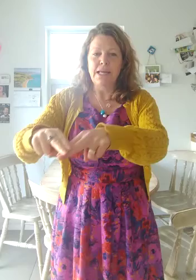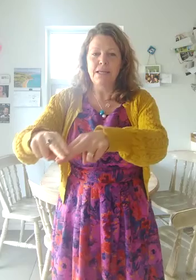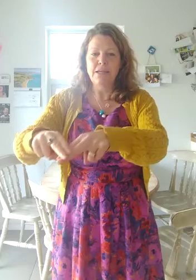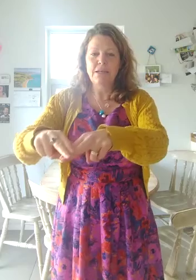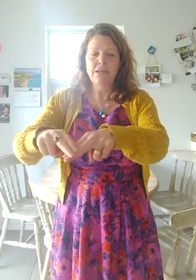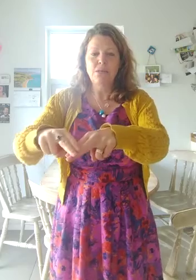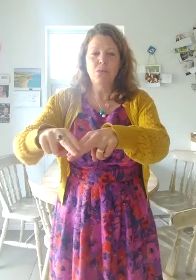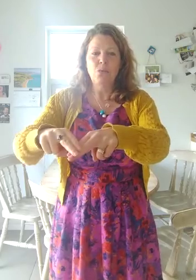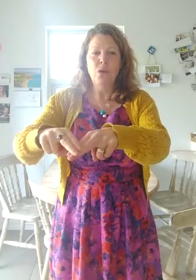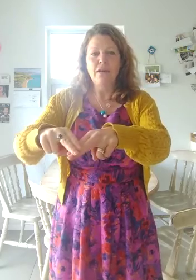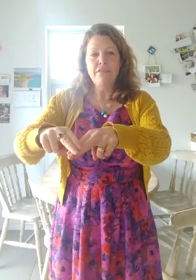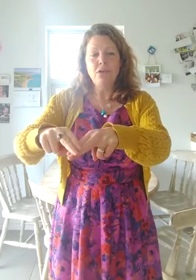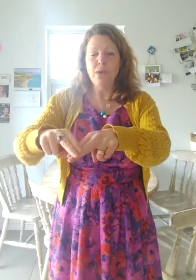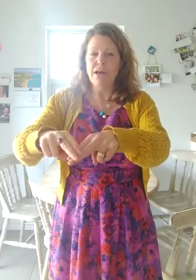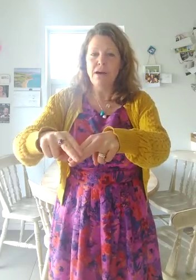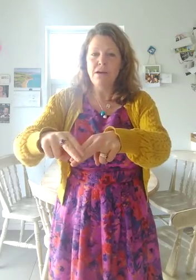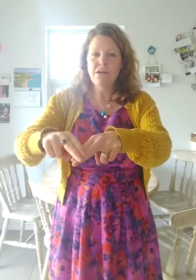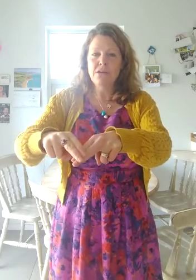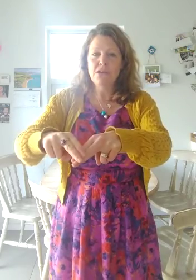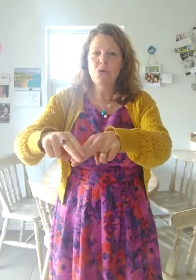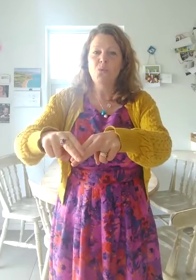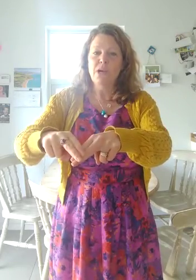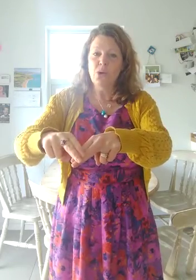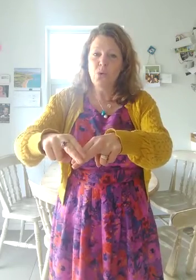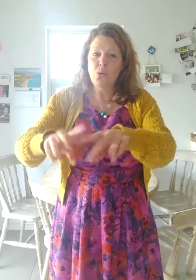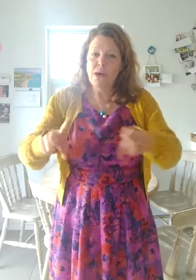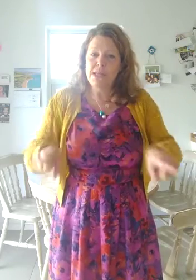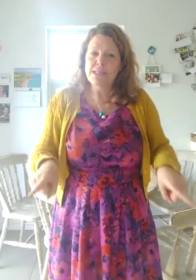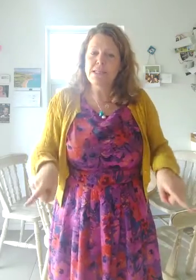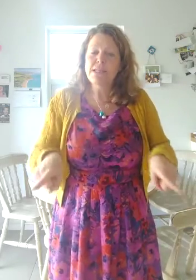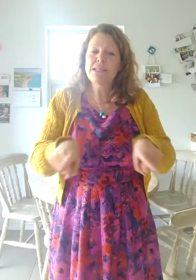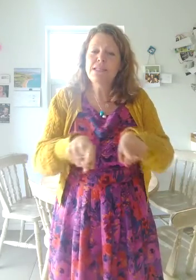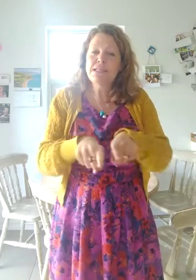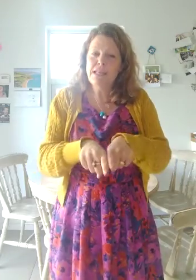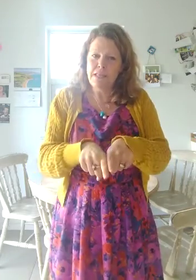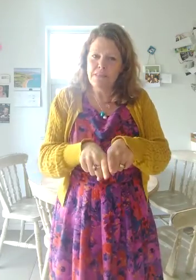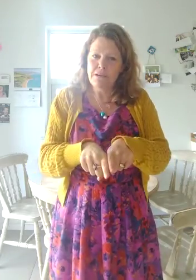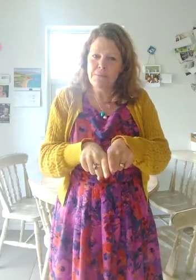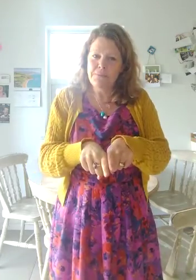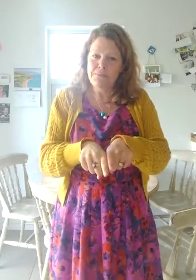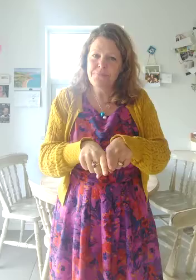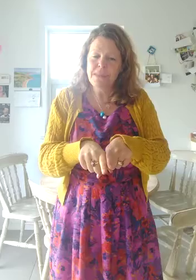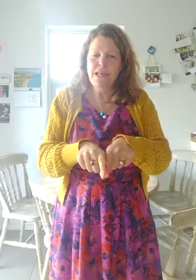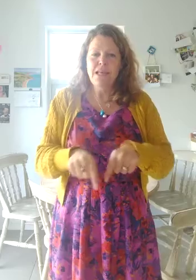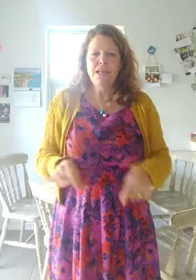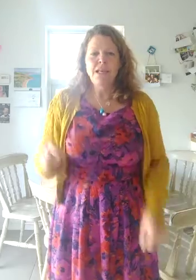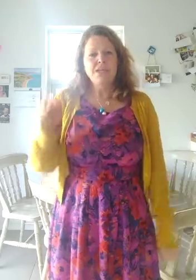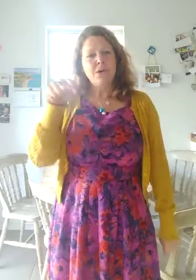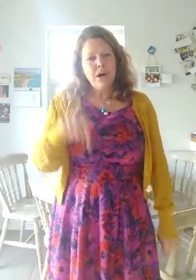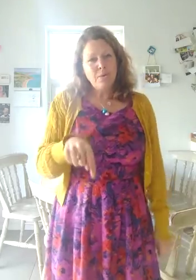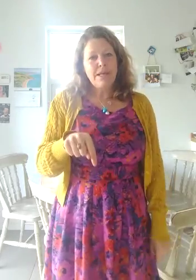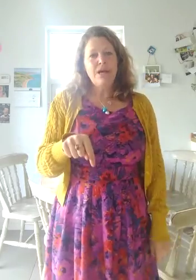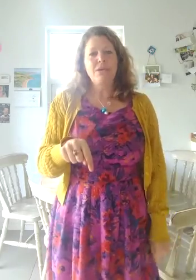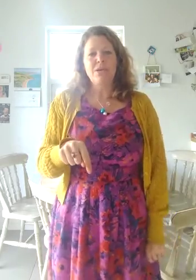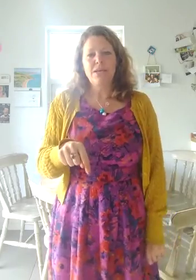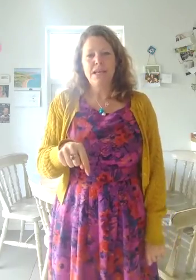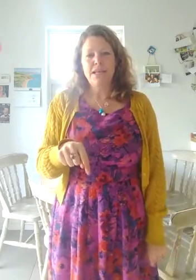Wherever we are, we're always together. So I'll be coming on here